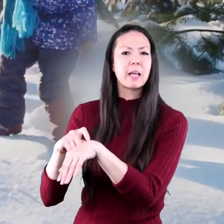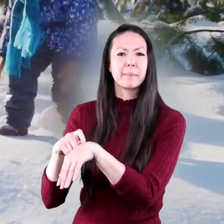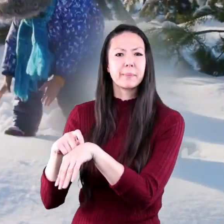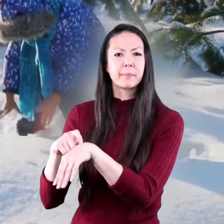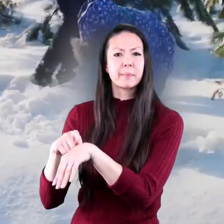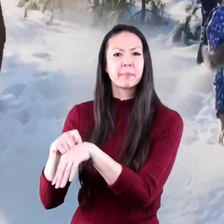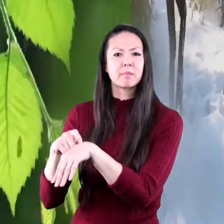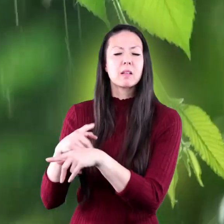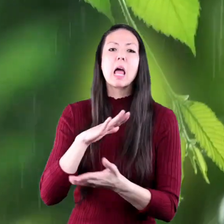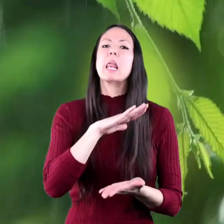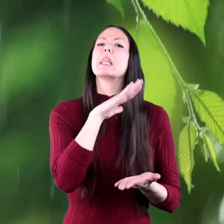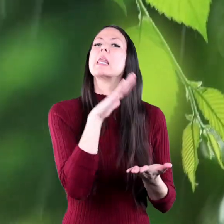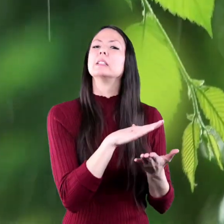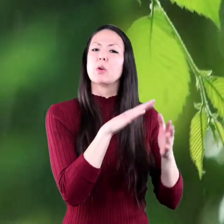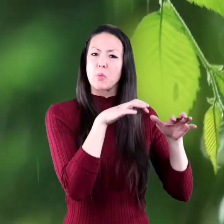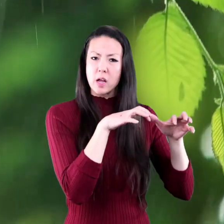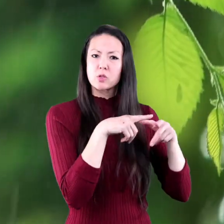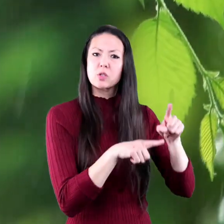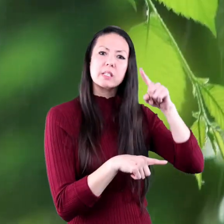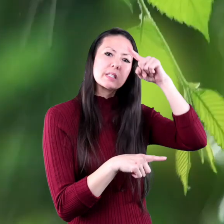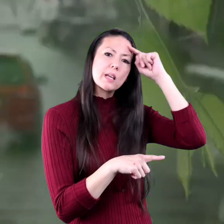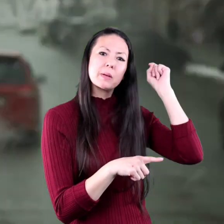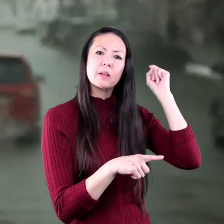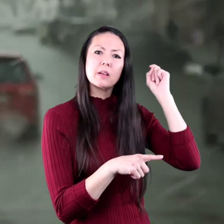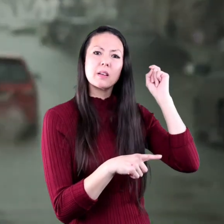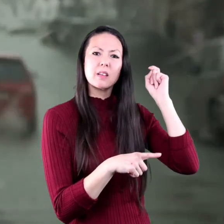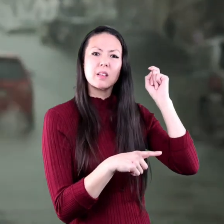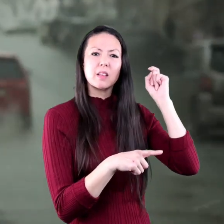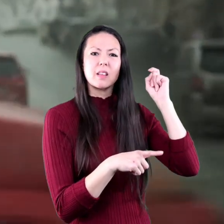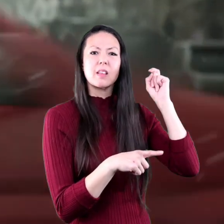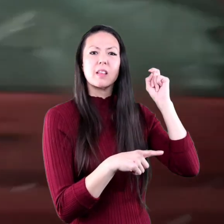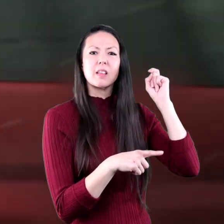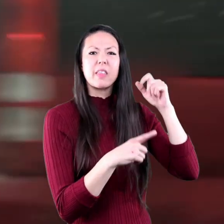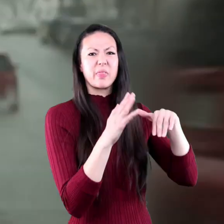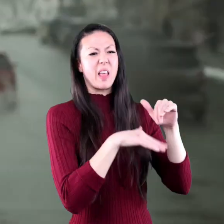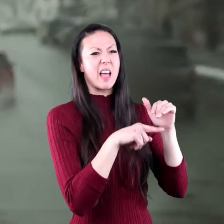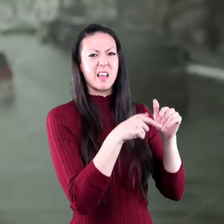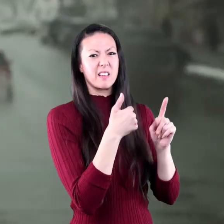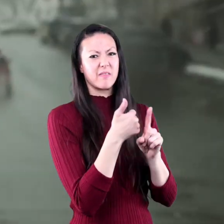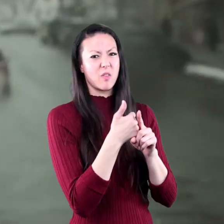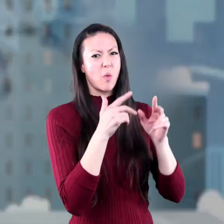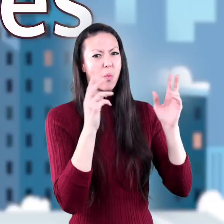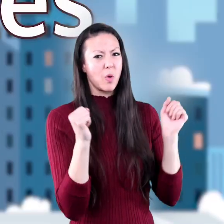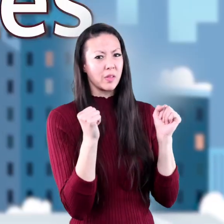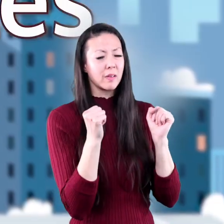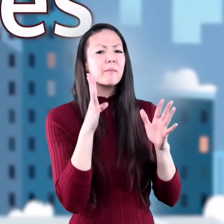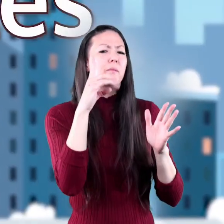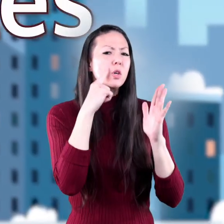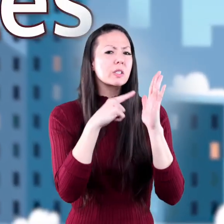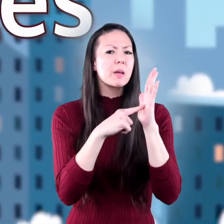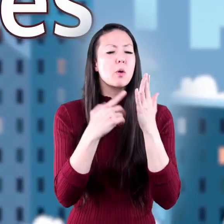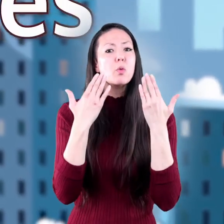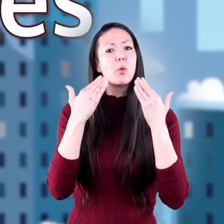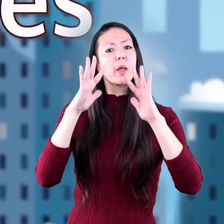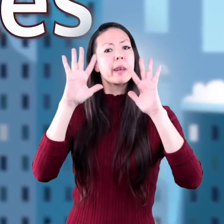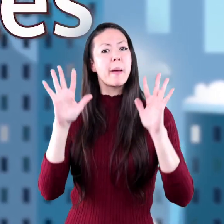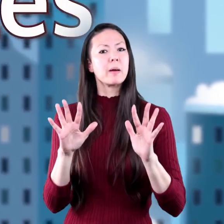And there is less rain in the summer than there is in winter. Examples of cool climates include